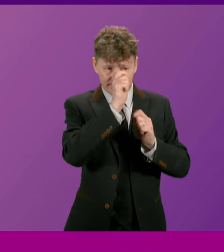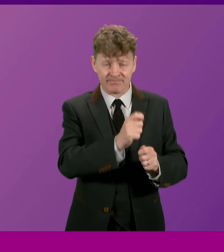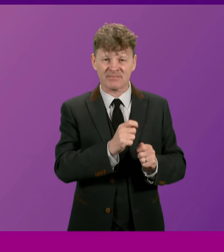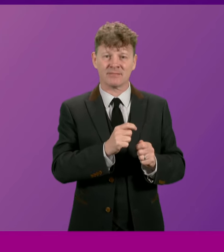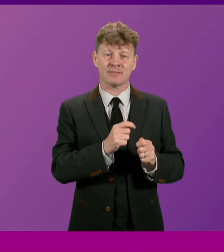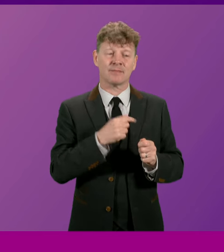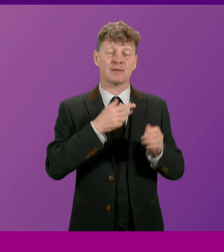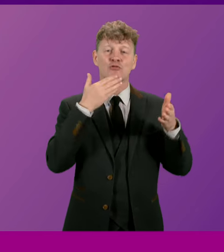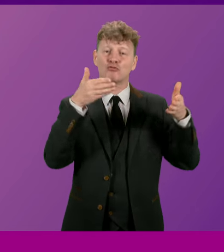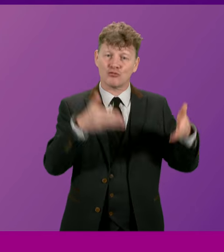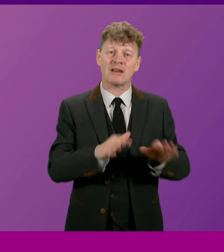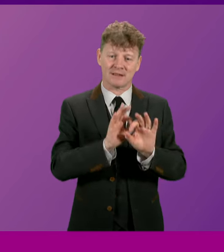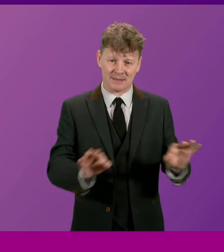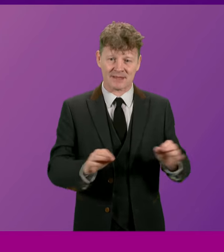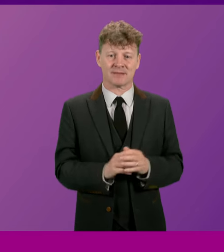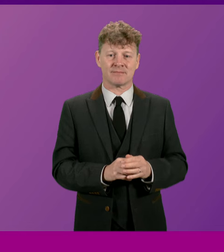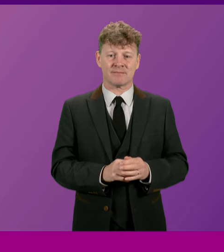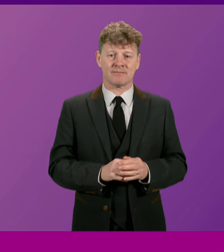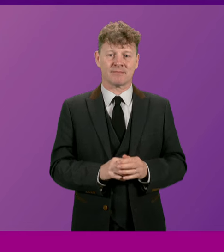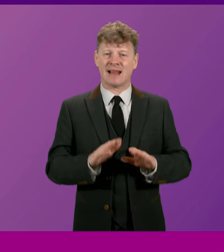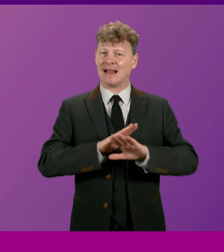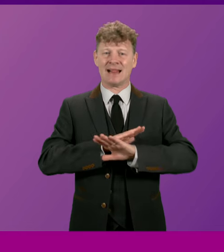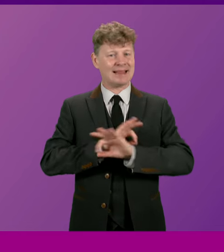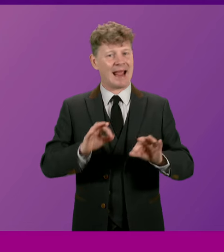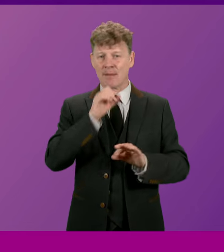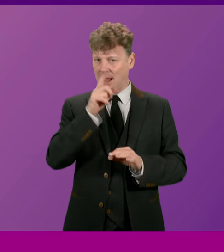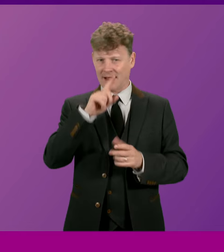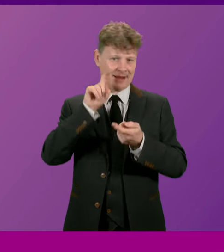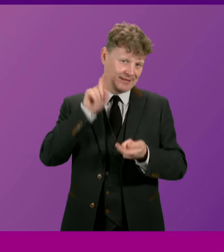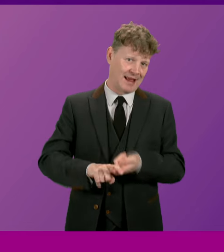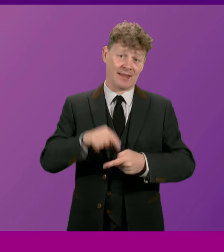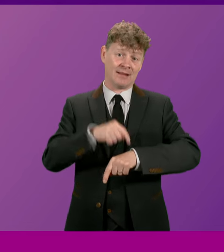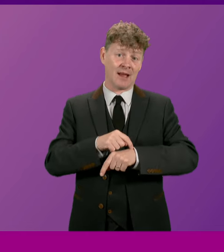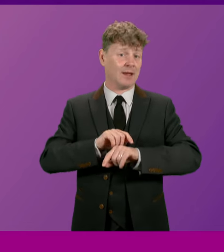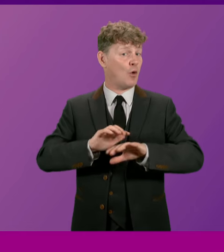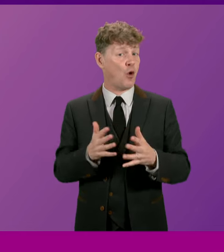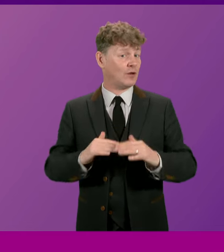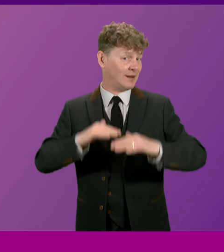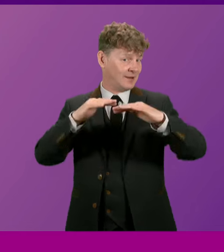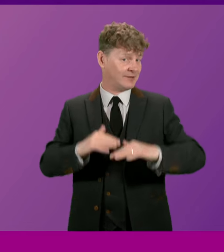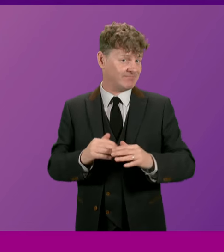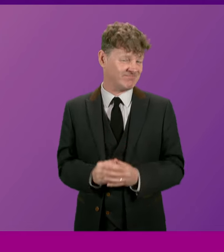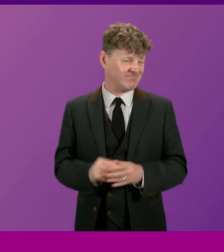he rest in peace. Nae man can tether neath time or tide. Thank you.